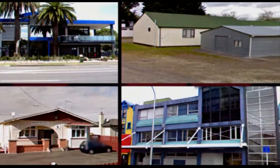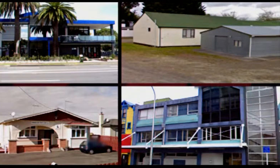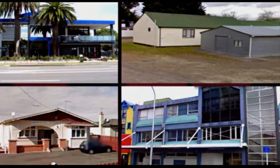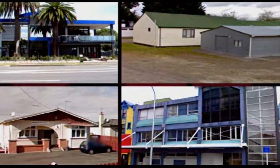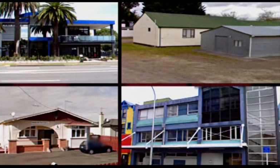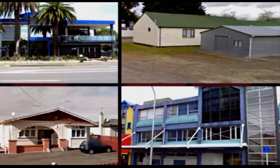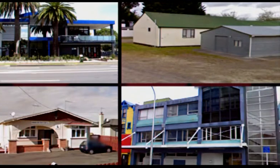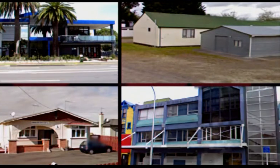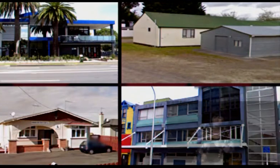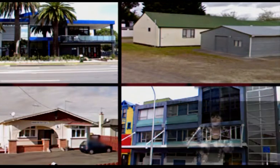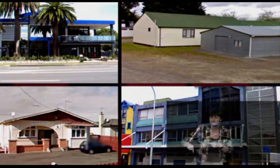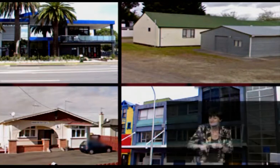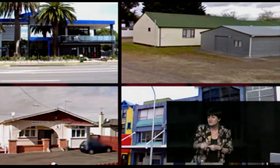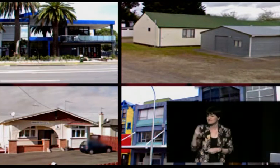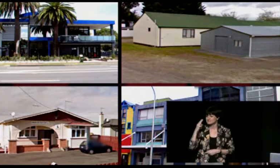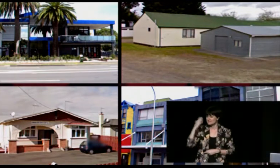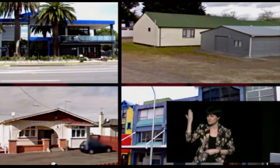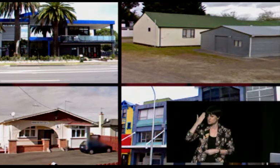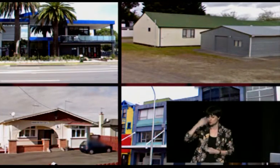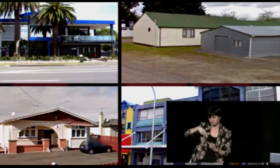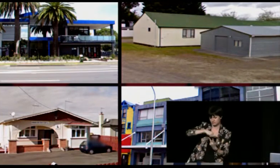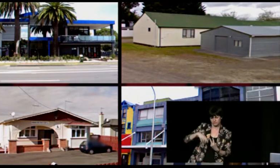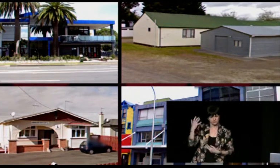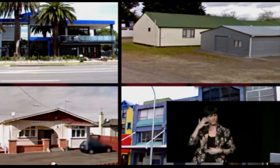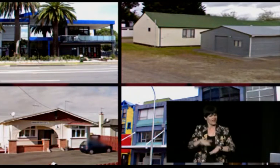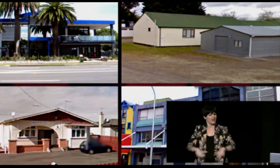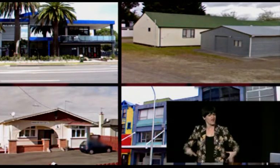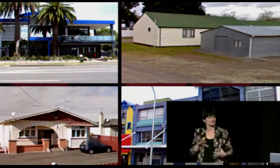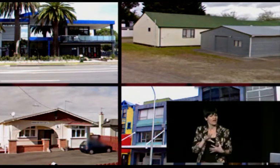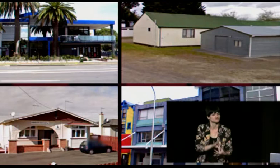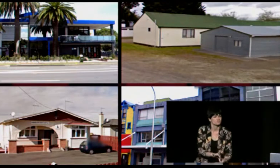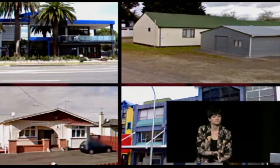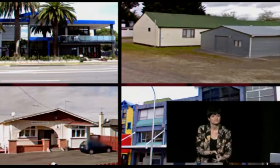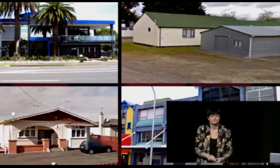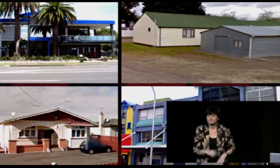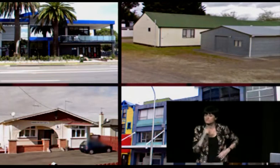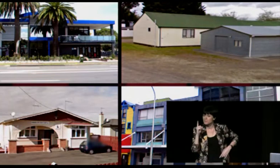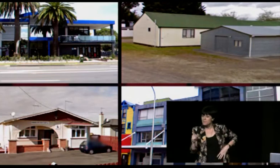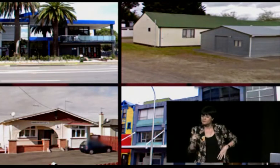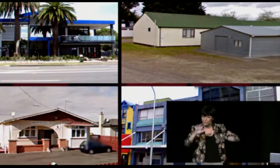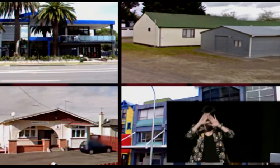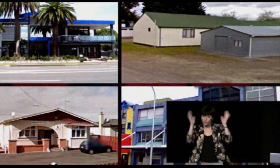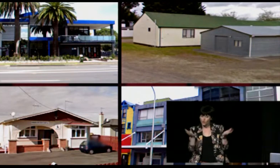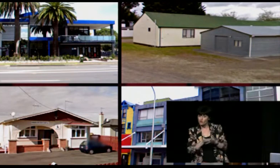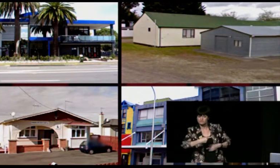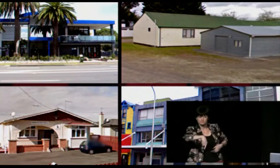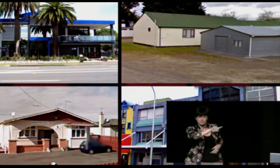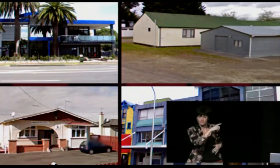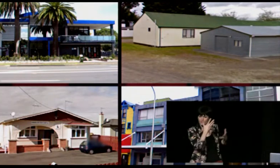everywhere. But there are some deaf properties and they are very highly valued in the deaf community. So here's some images of deaf clubs